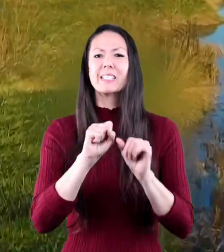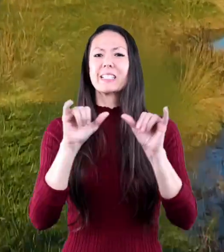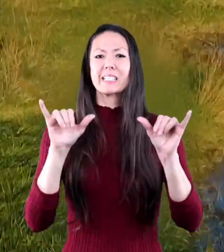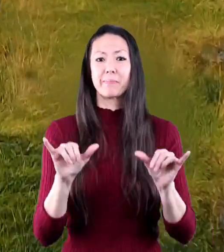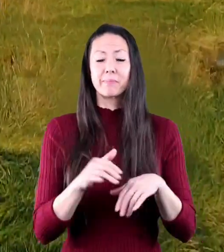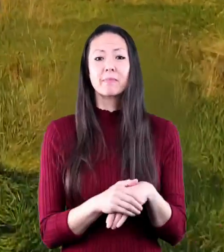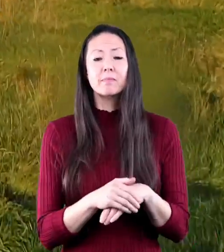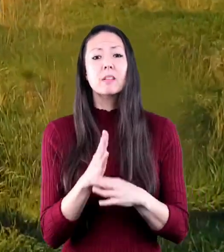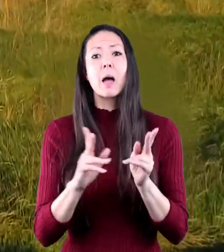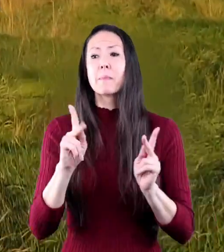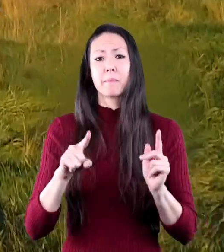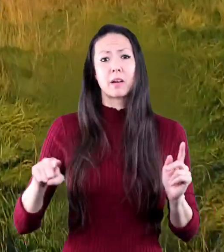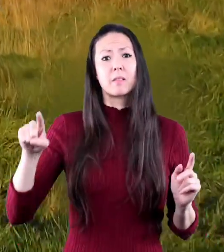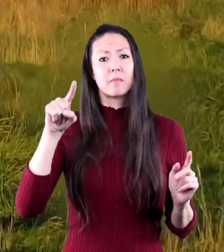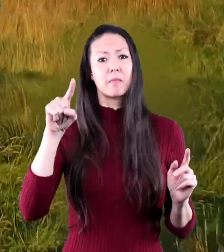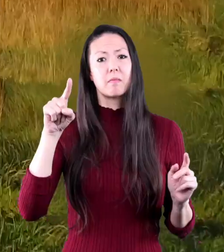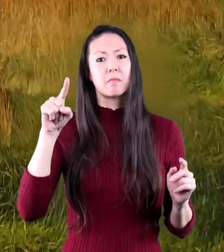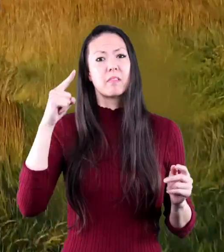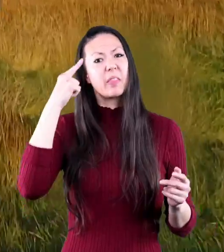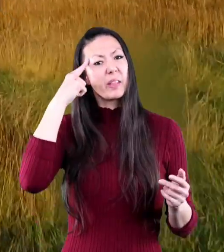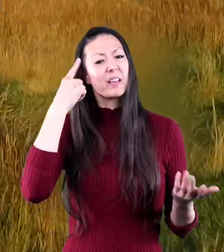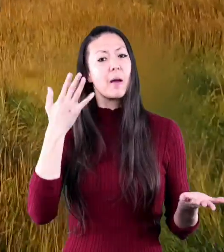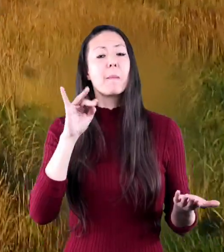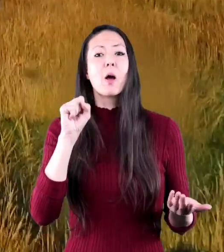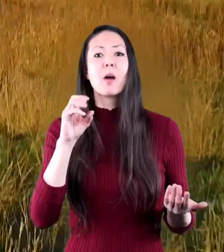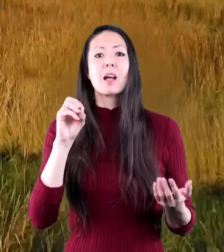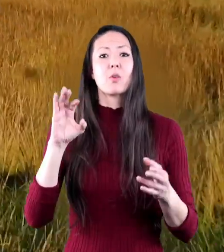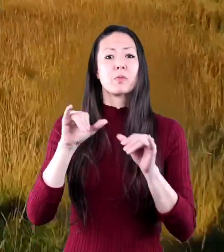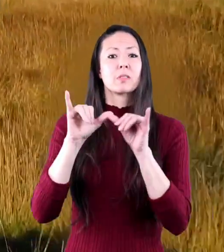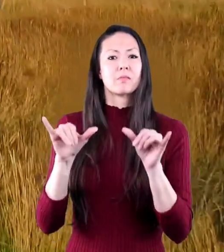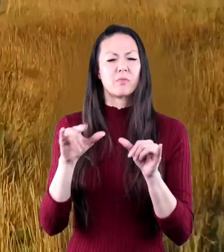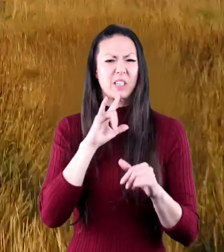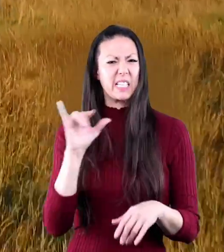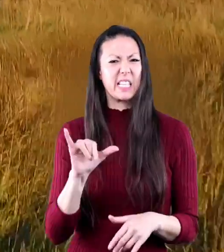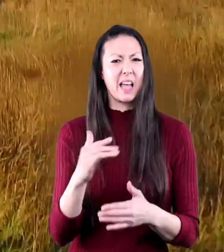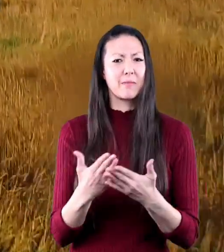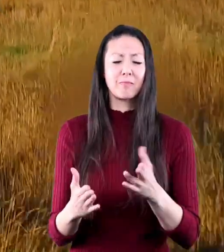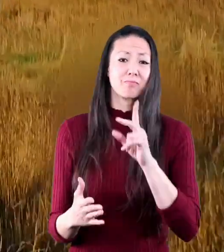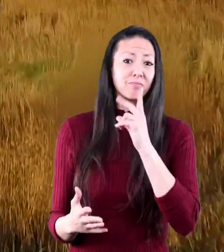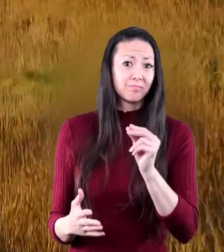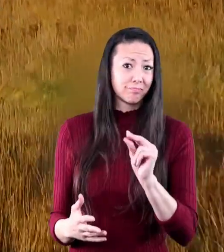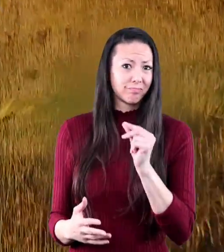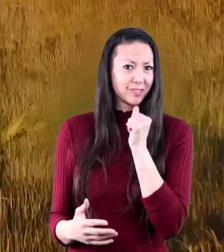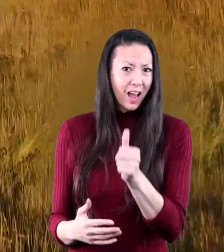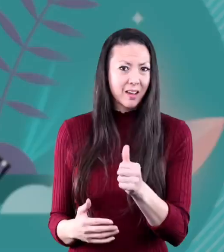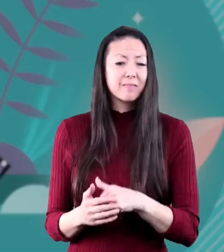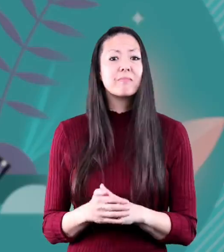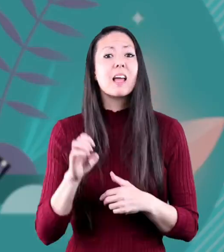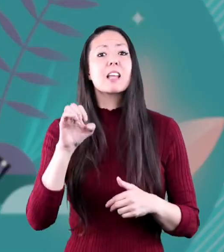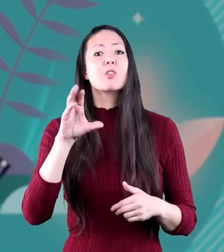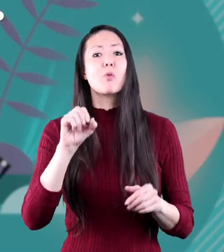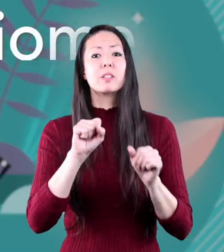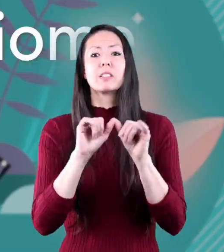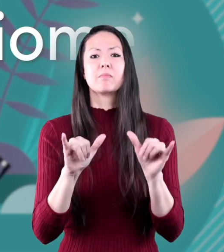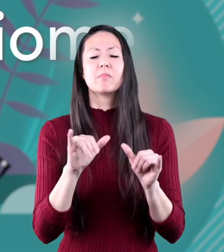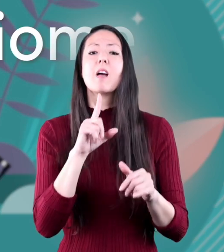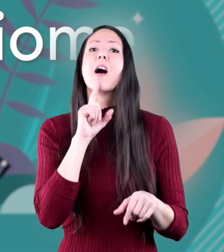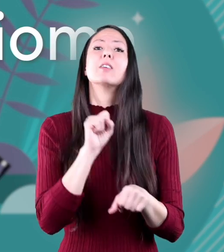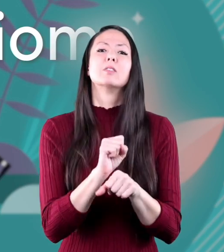some people might think biomes and ecosystems are the same thing but they aren't an ecosystem is actually